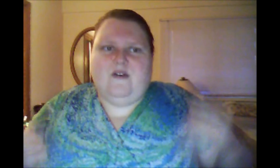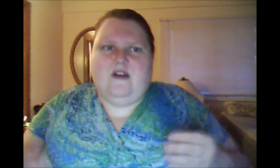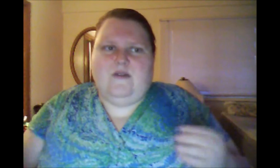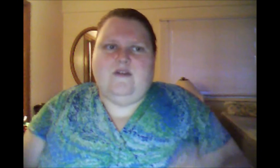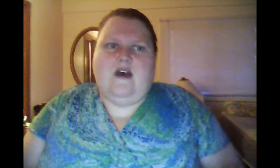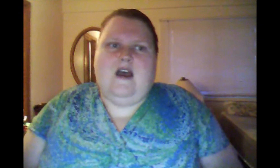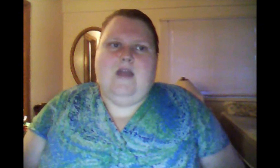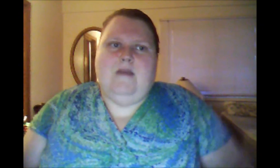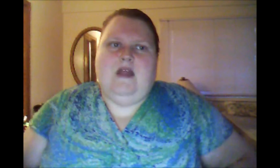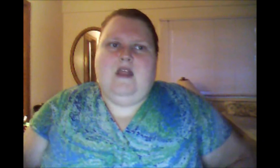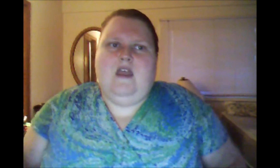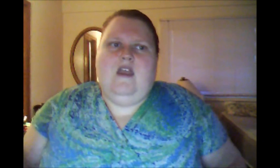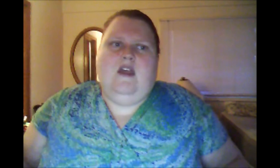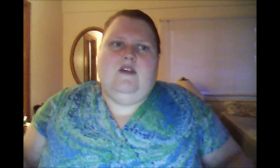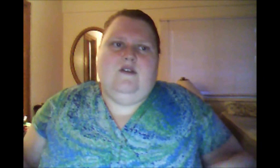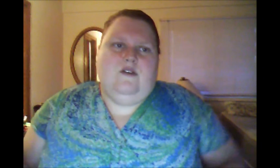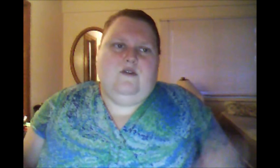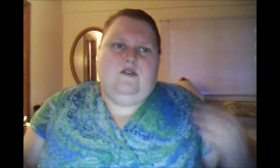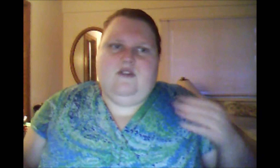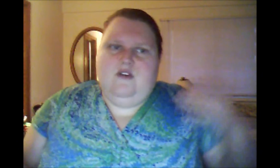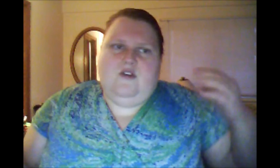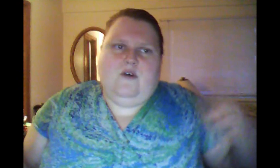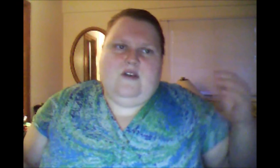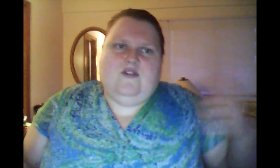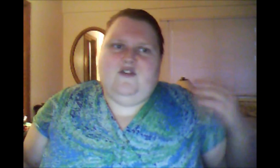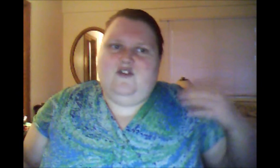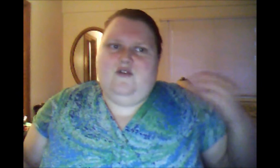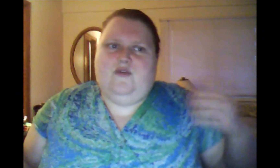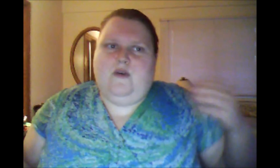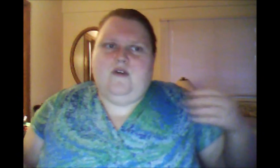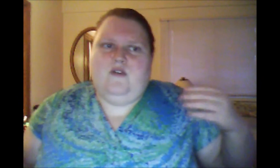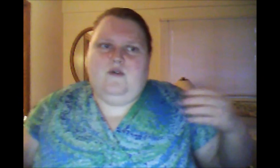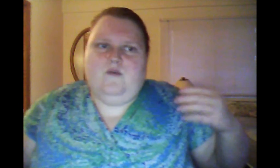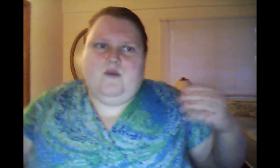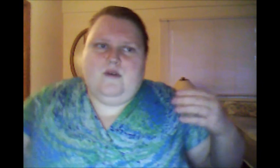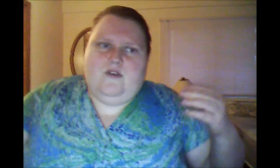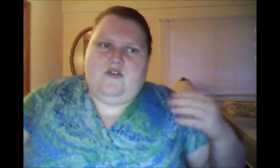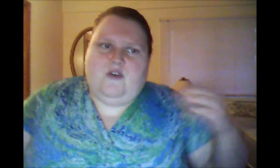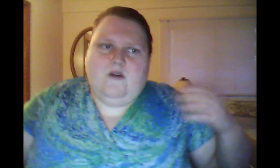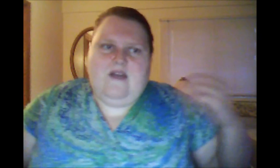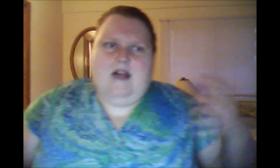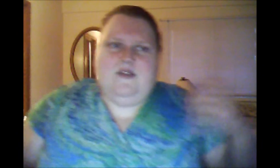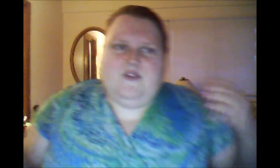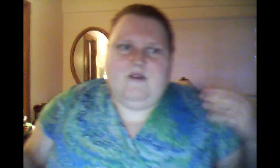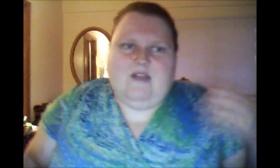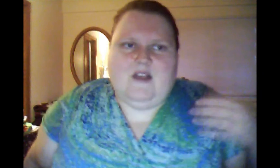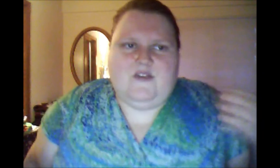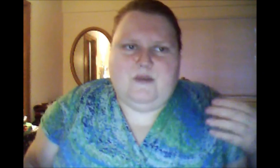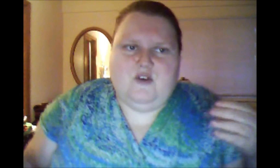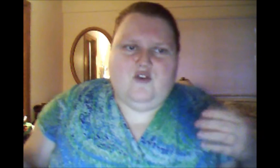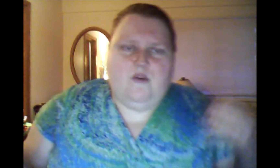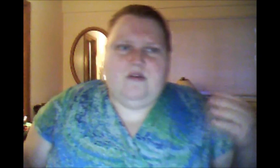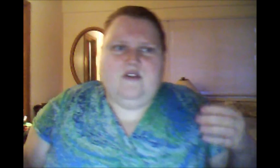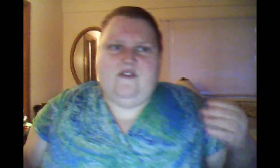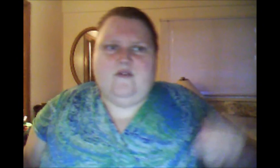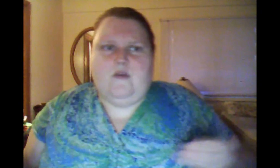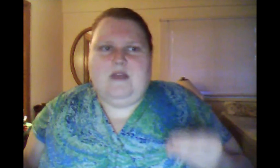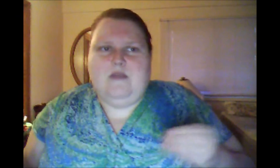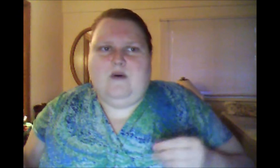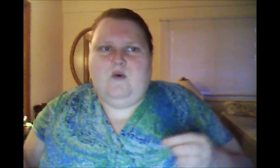for another time. And you don't get to choose where you serve. Hell is served like a spiritual prison for people who